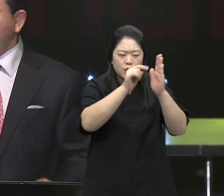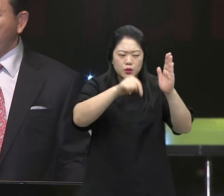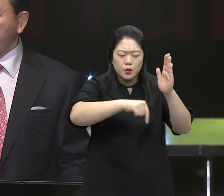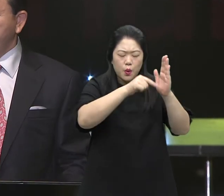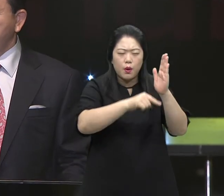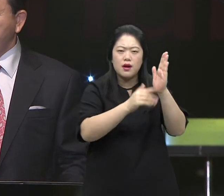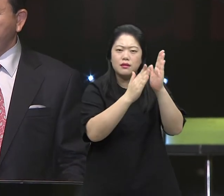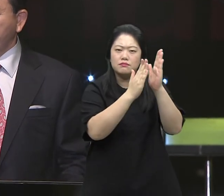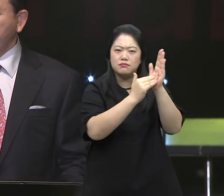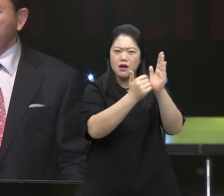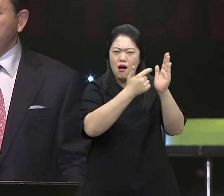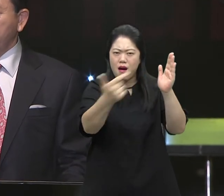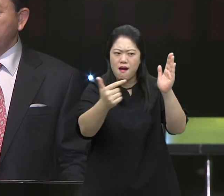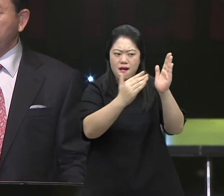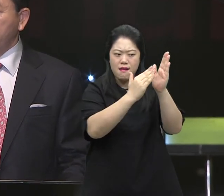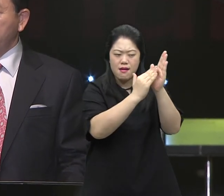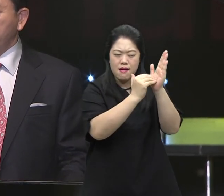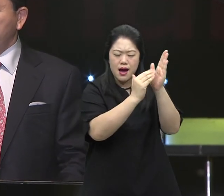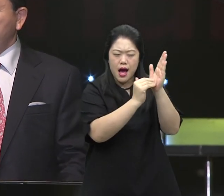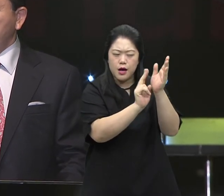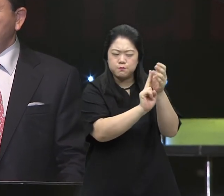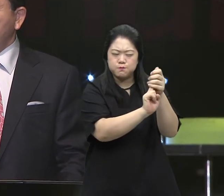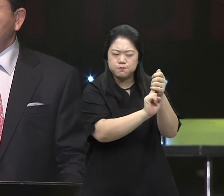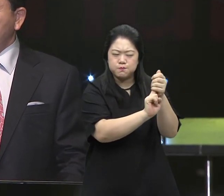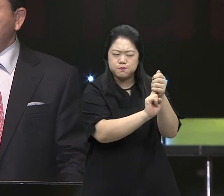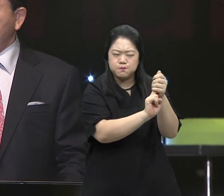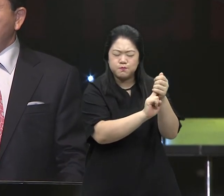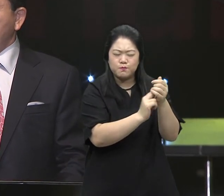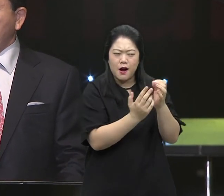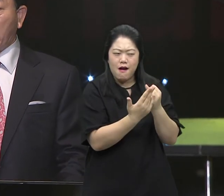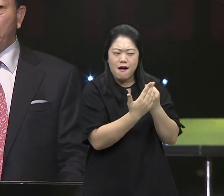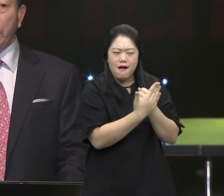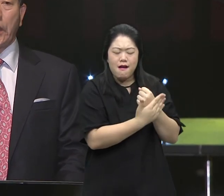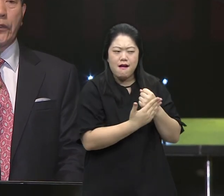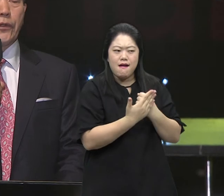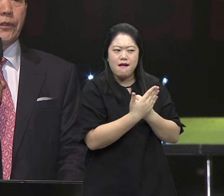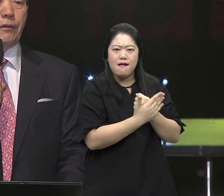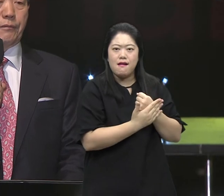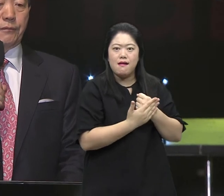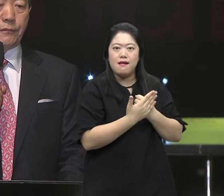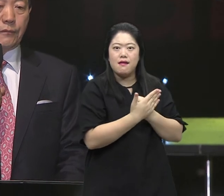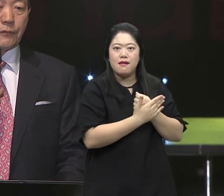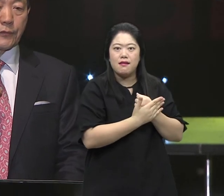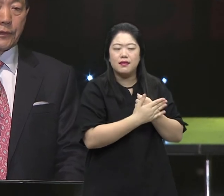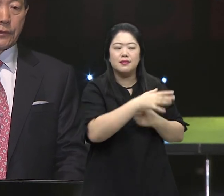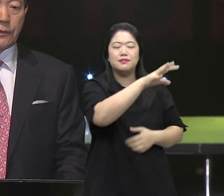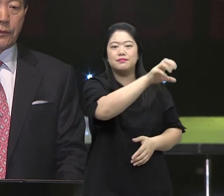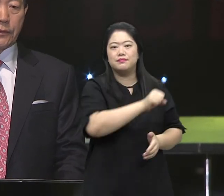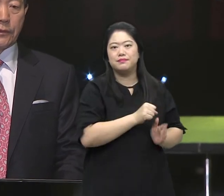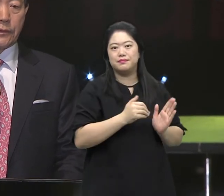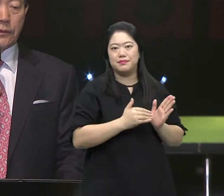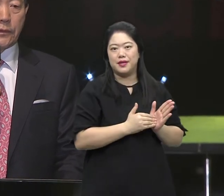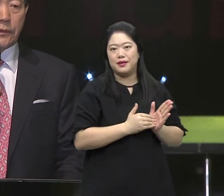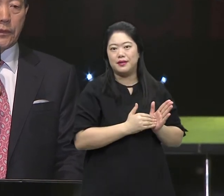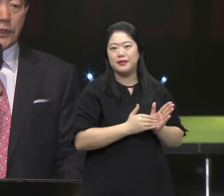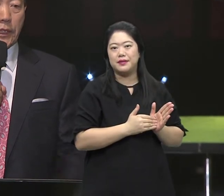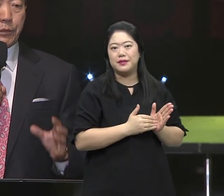It was a scheduled prayer that contains a tremendous mystery. I went to Calvary. I went